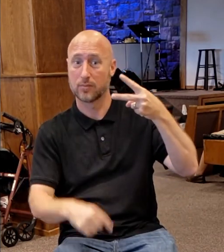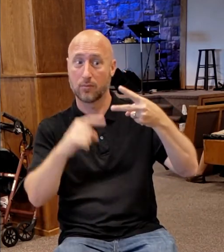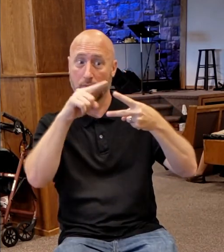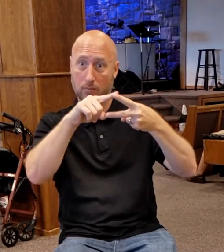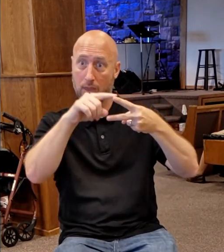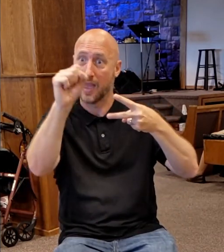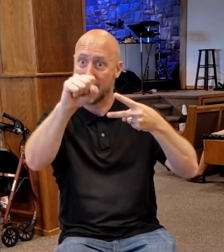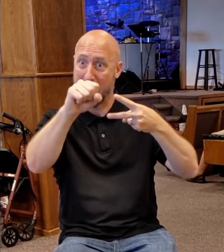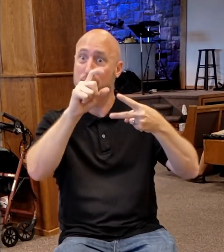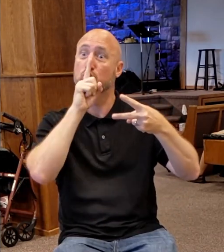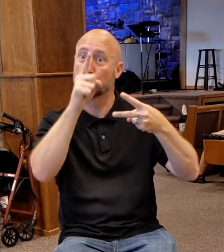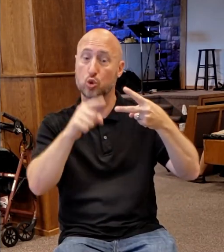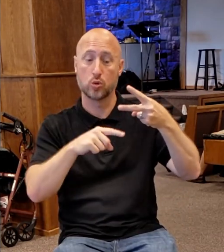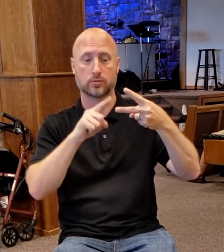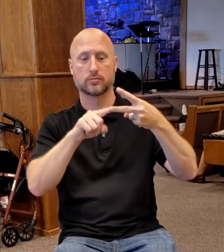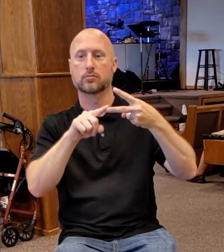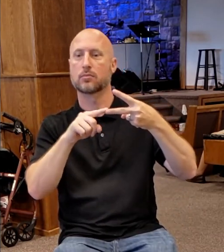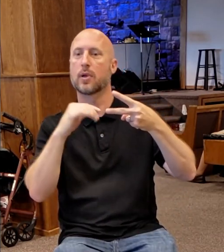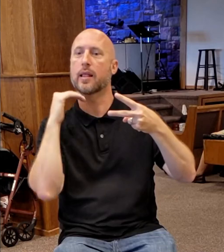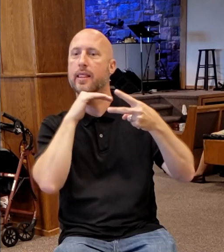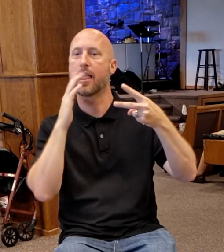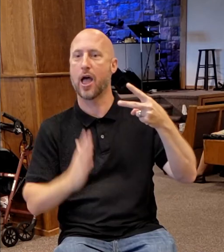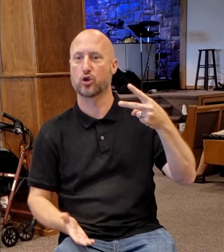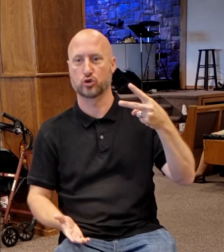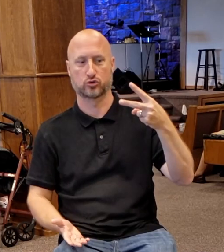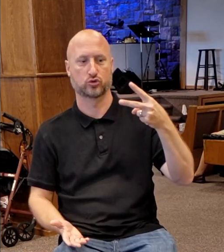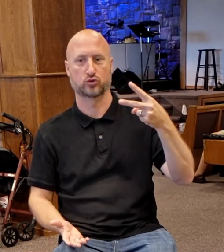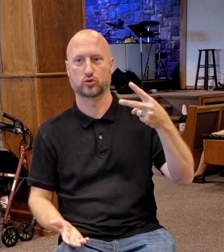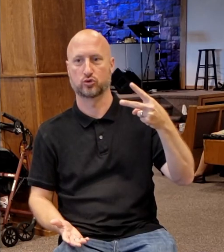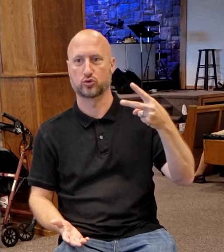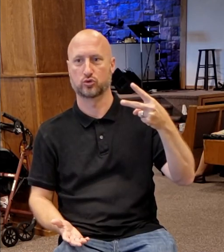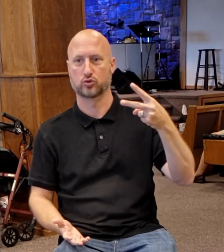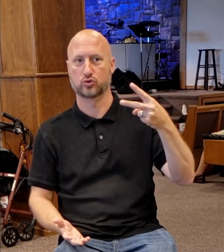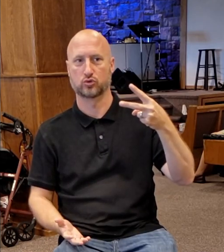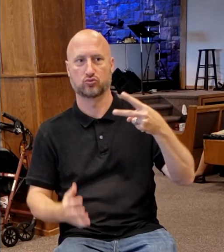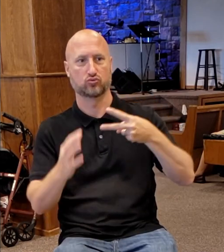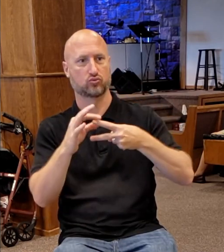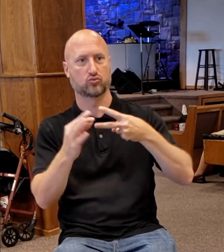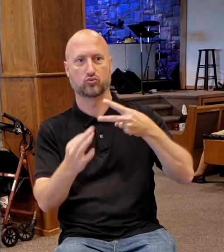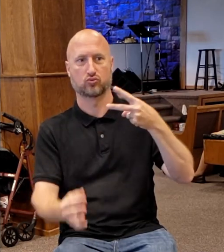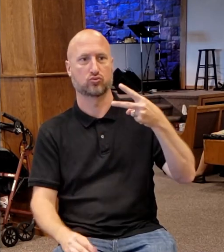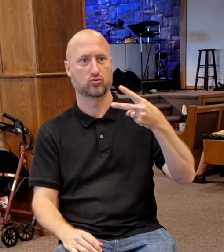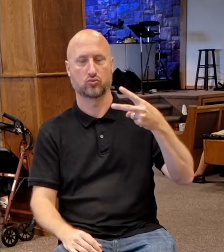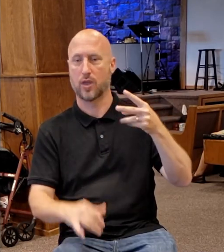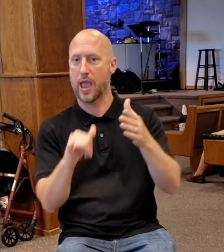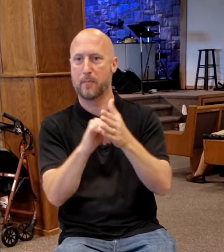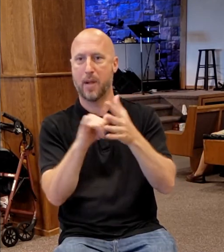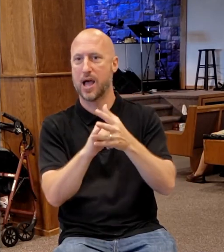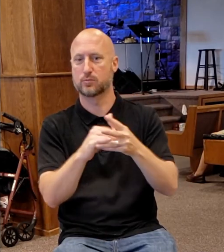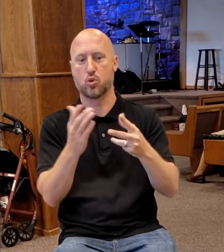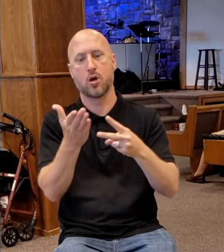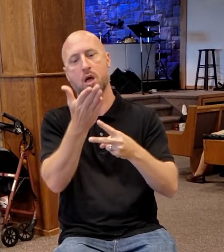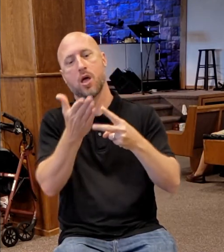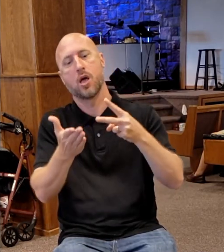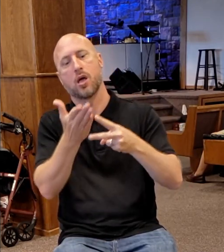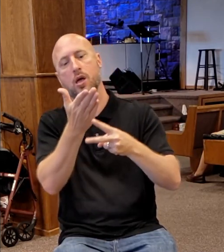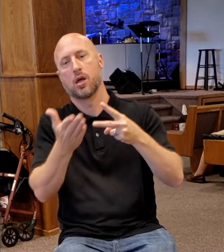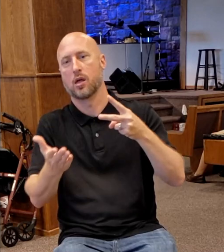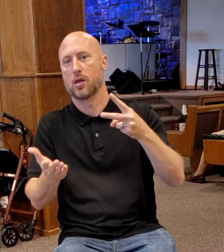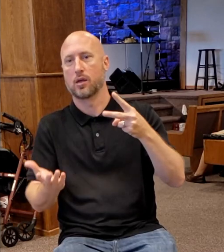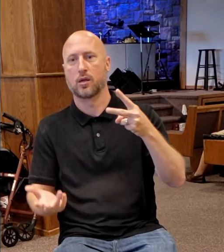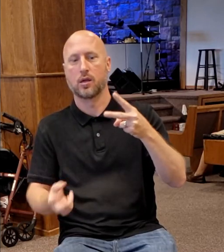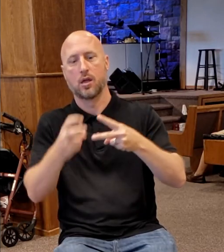ground. It is impossible to be neutral. And if you're rubbing shoulders with both, it's because you're in compromise.